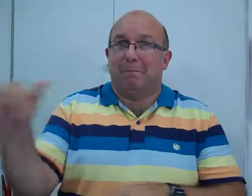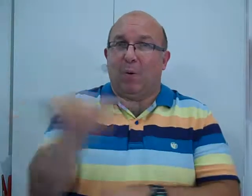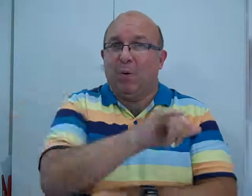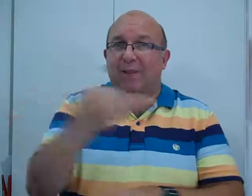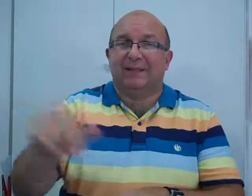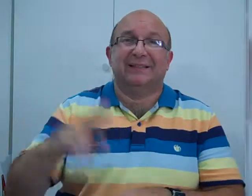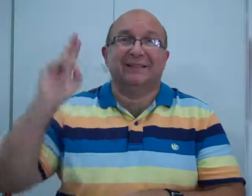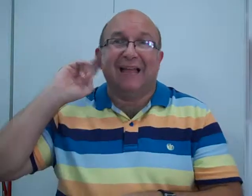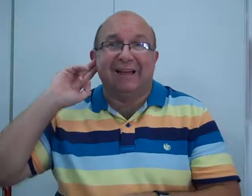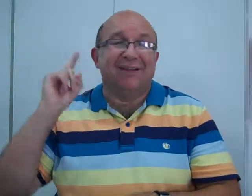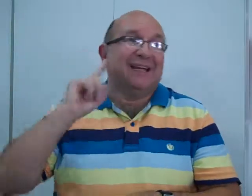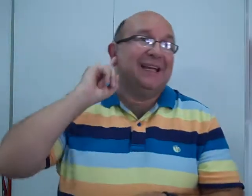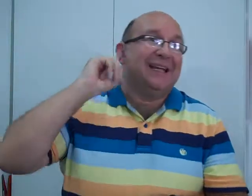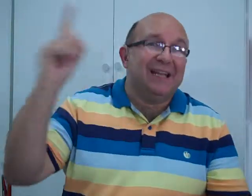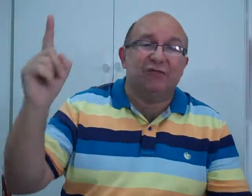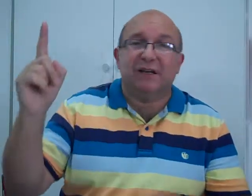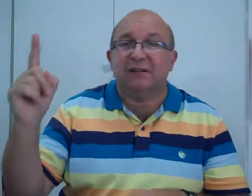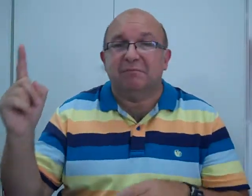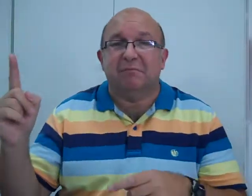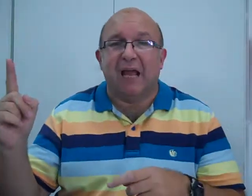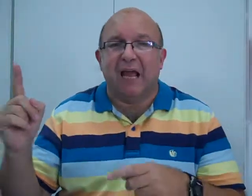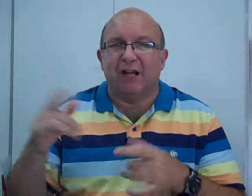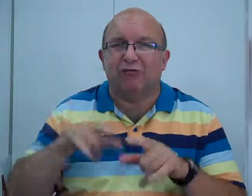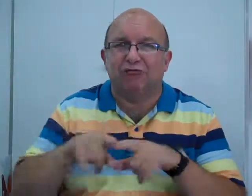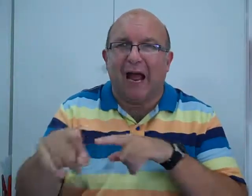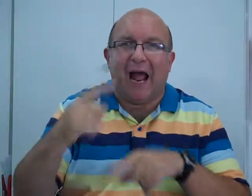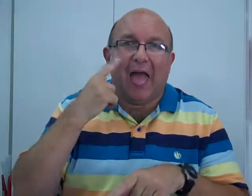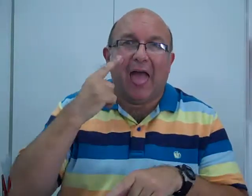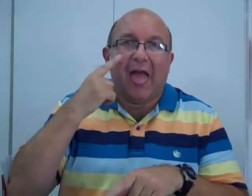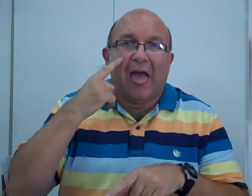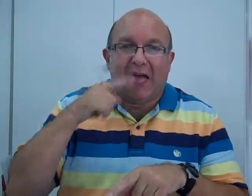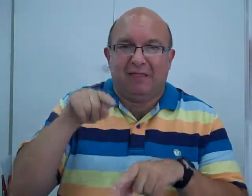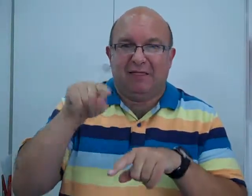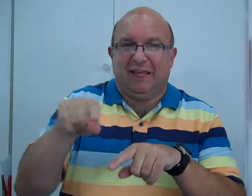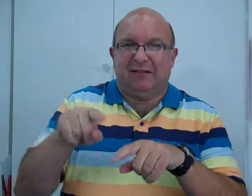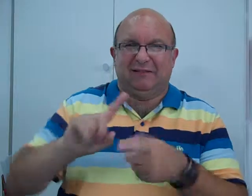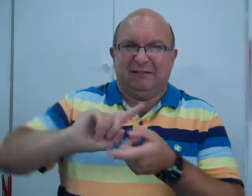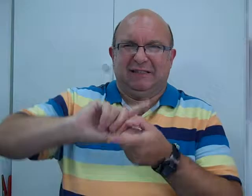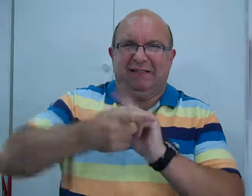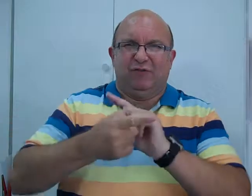I'll be able I'll able to get I I'm able